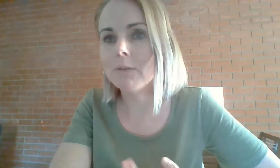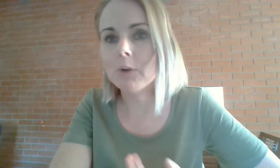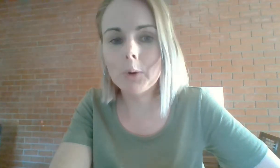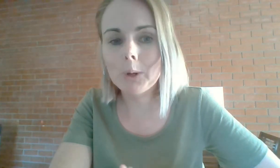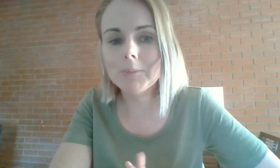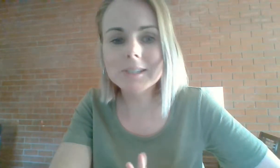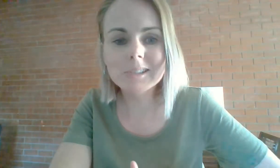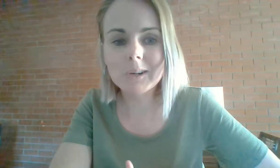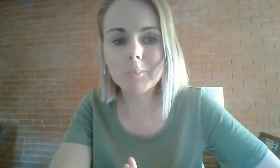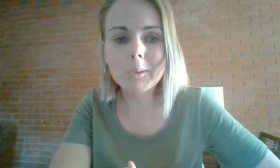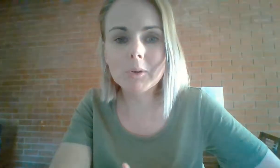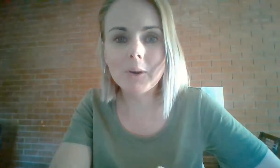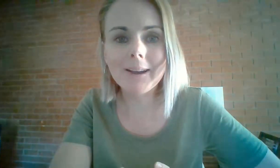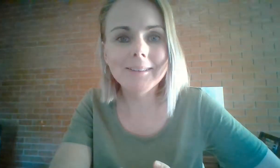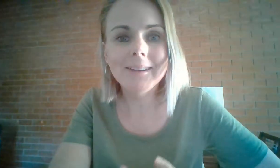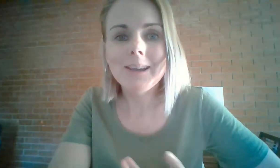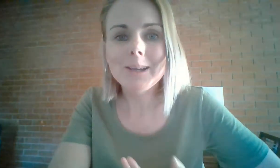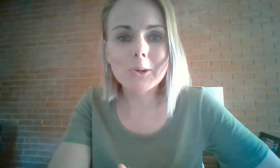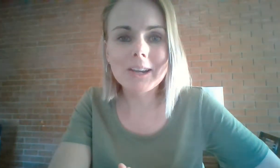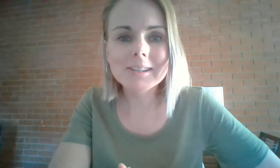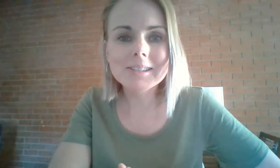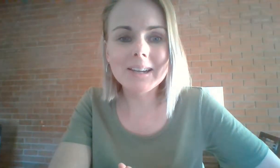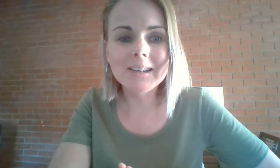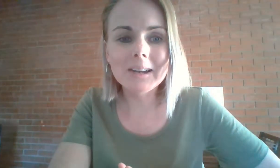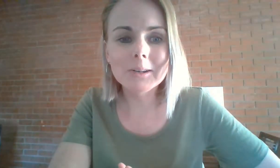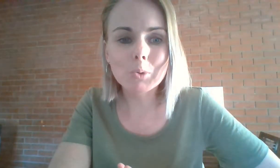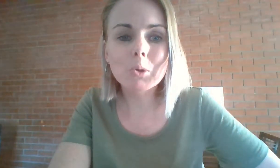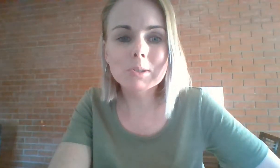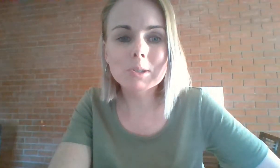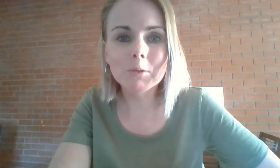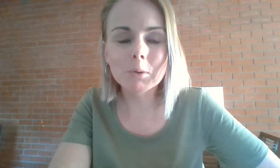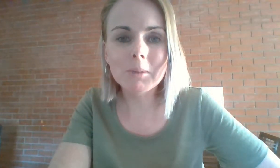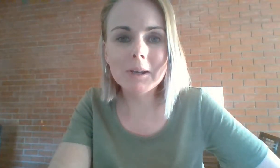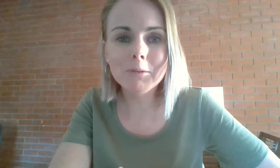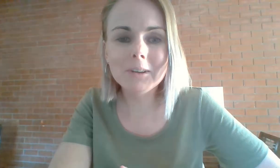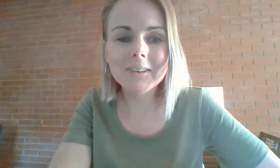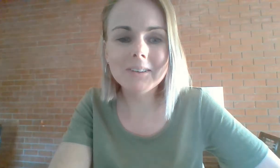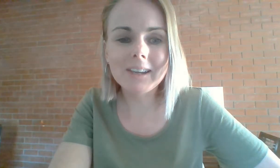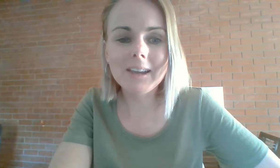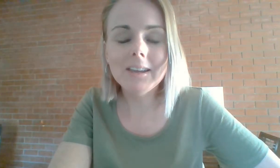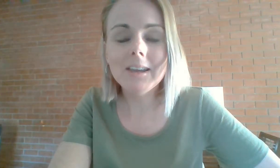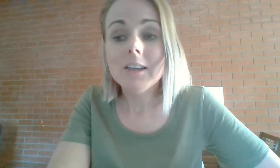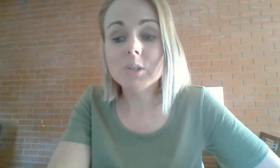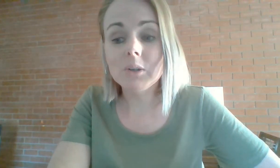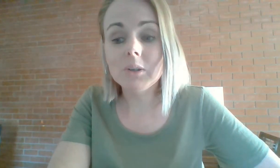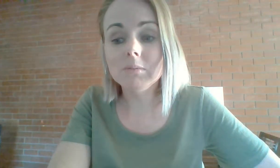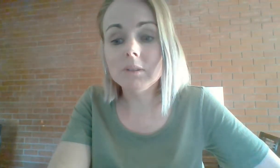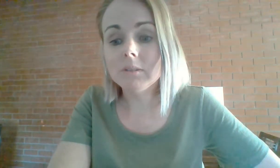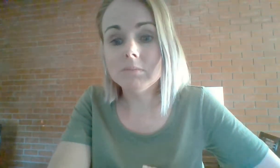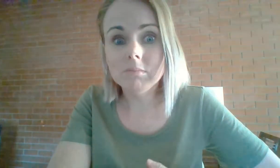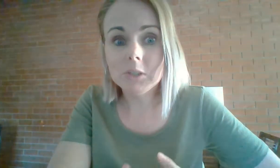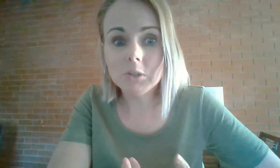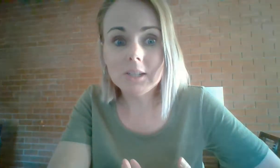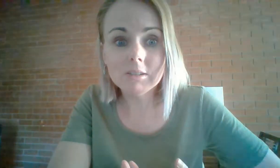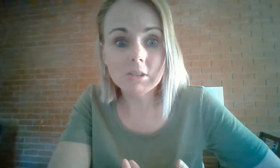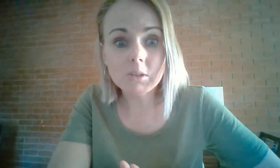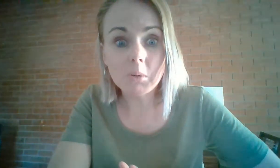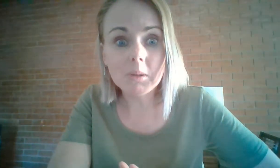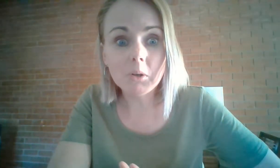you're at home, there's kids around, people around, it's okay to say it in your head as well. You'll still feel the benefit. Okay. So the trick is just copy along